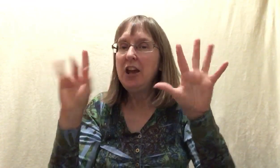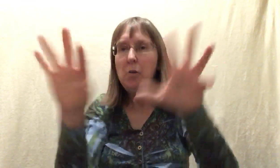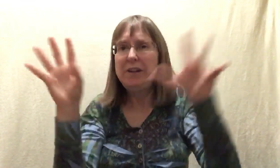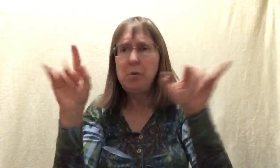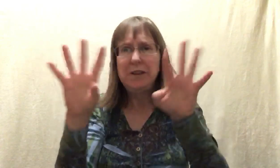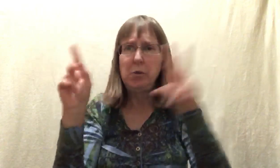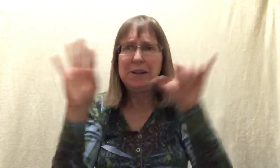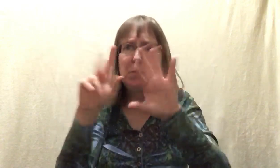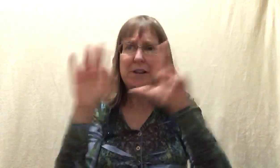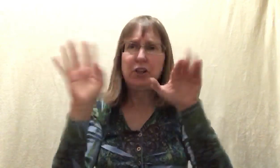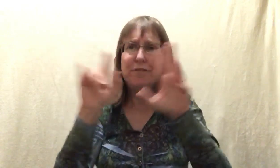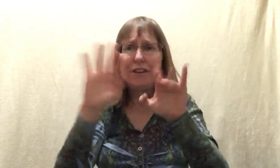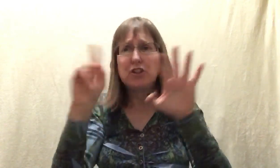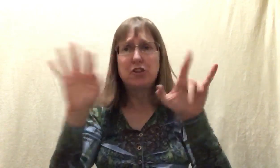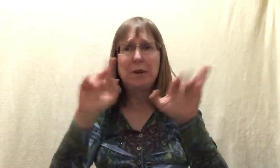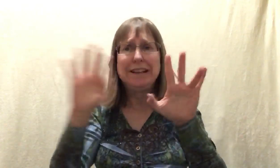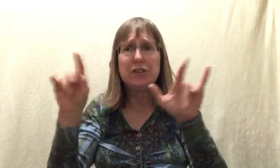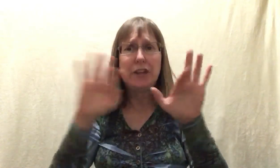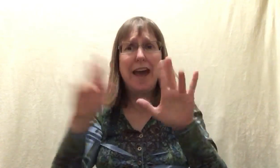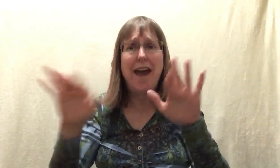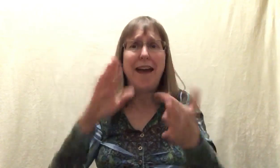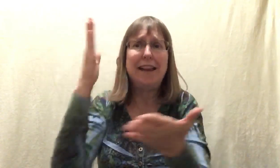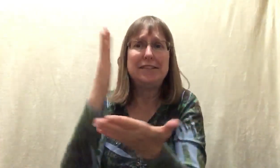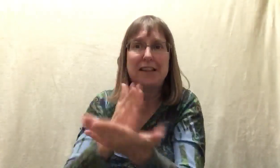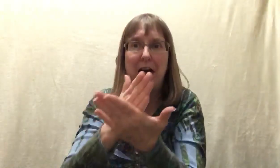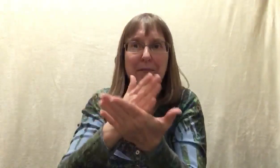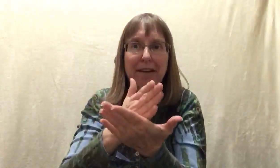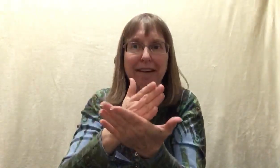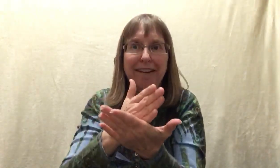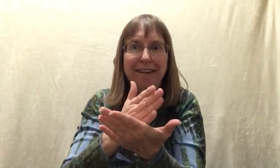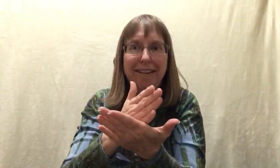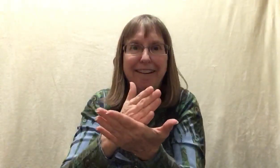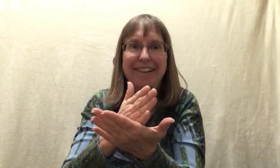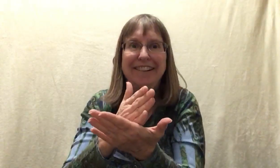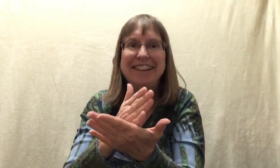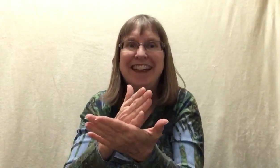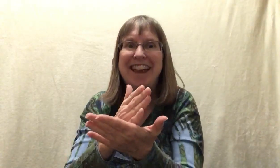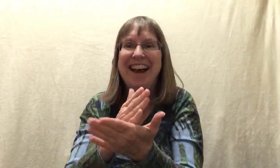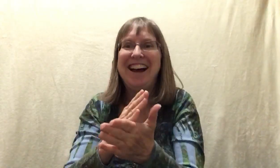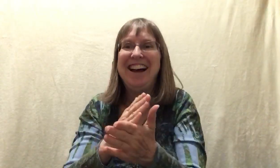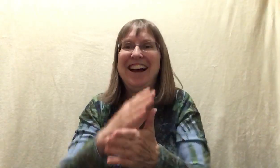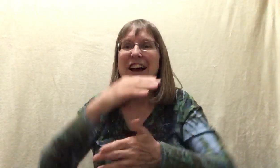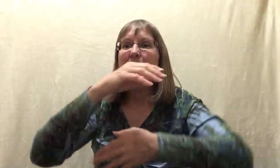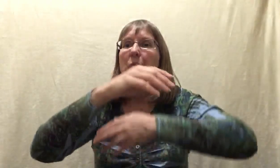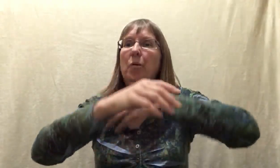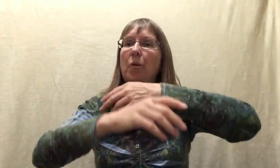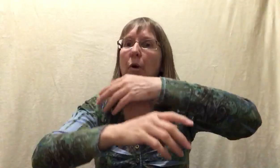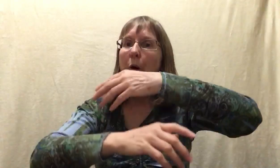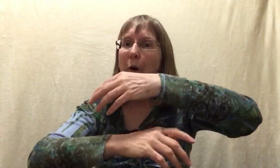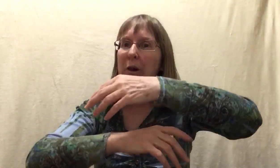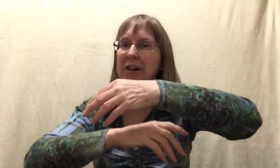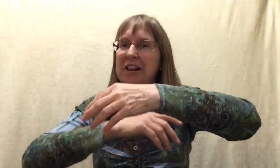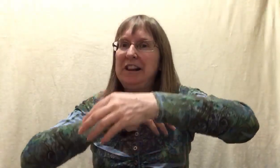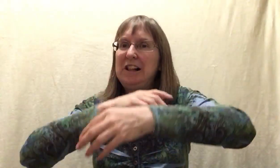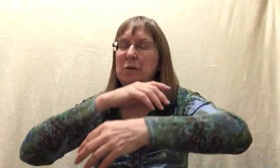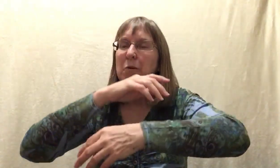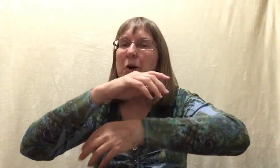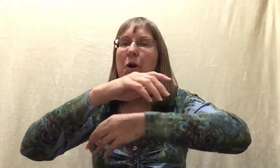Wiggle, wiggle, wiggle your fingers as quickly as you can and stop. Oh yeah. Roll, roll,